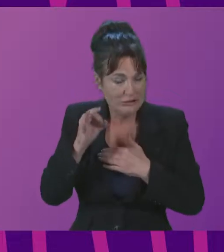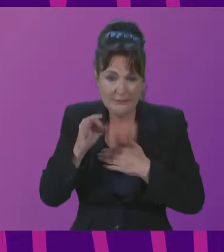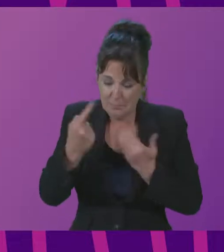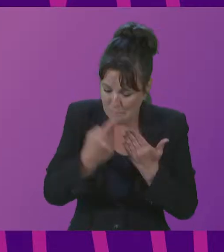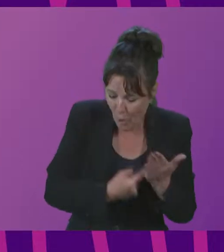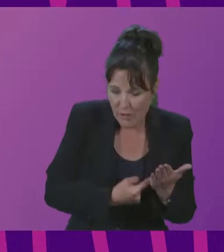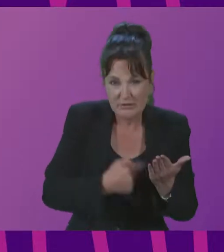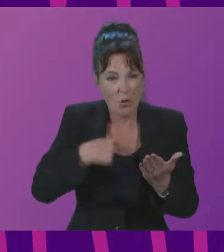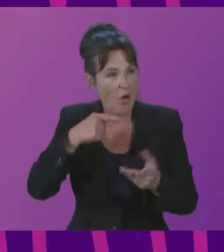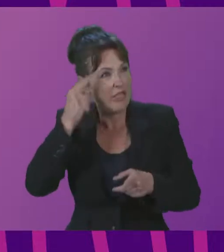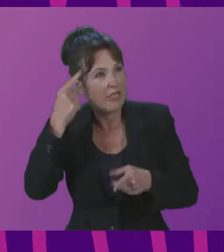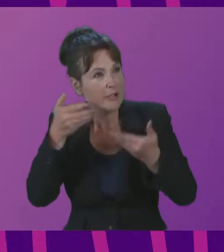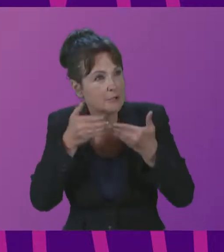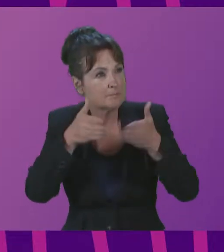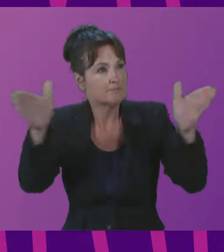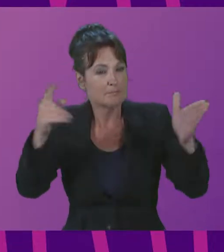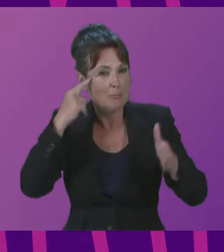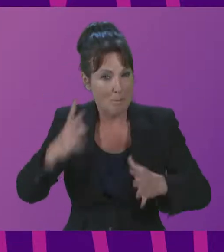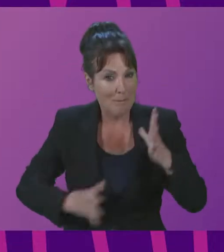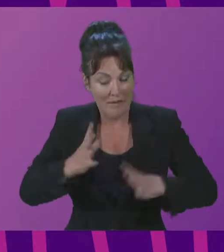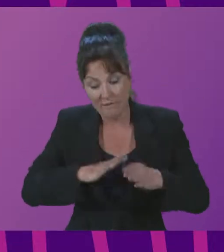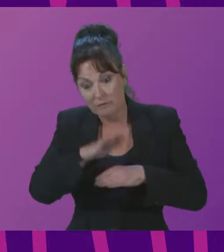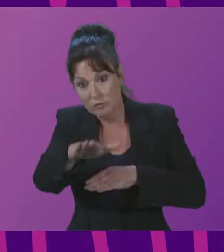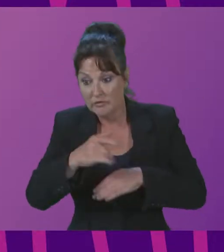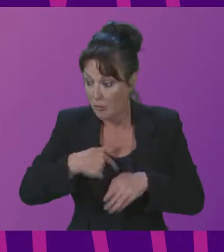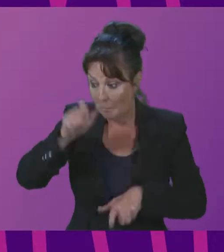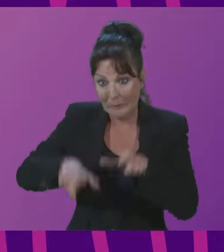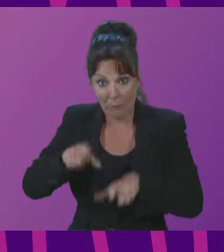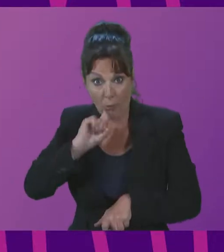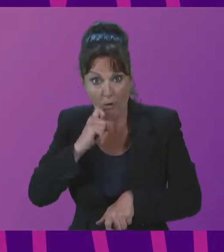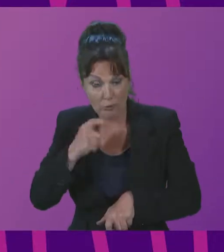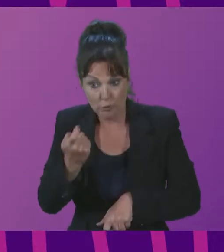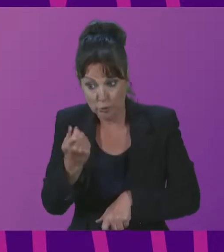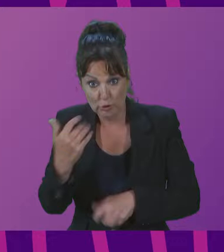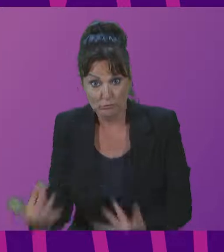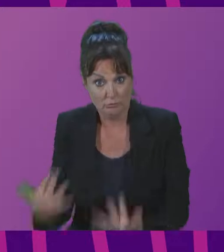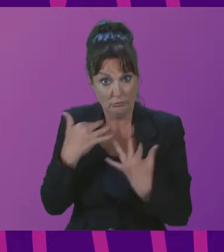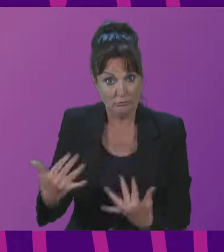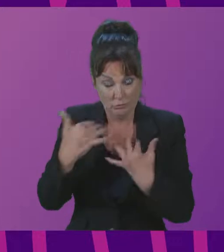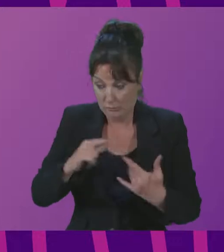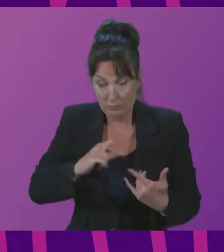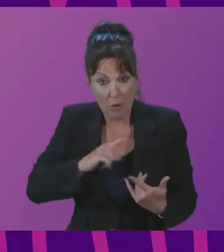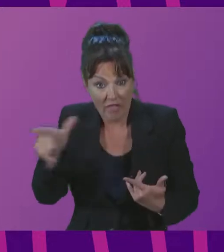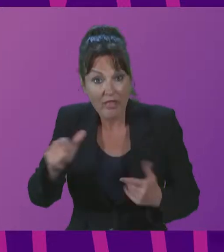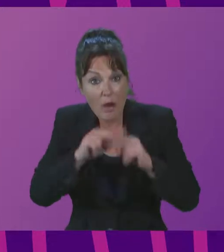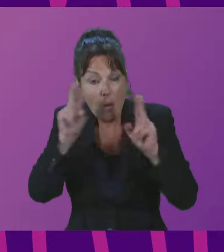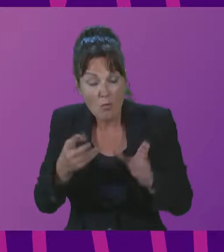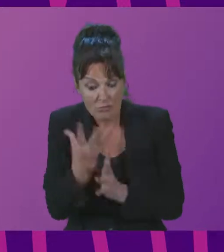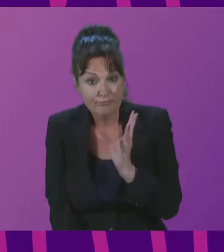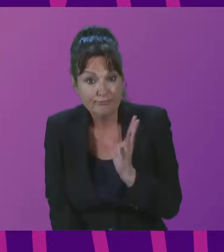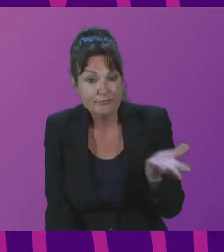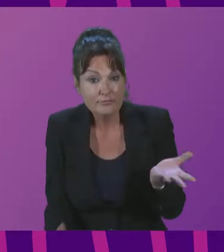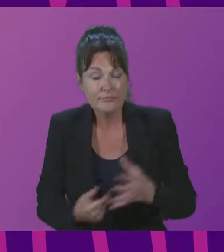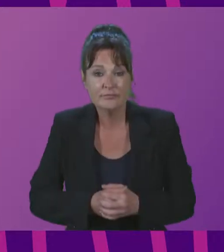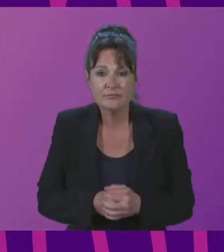rethinking more broadly for climate migration. A cultural shift is emerging where artists, funders and communities look to create sustainably